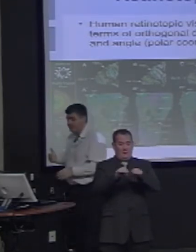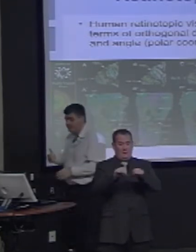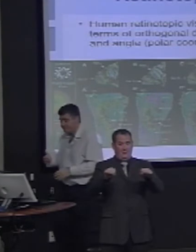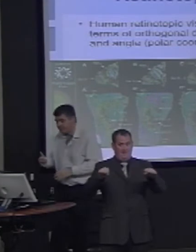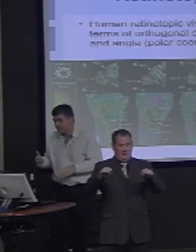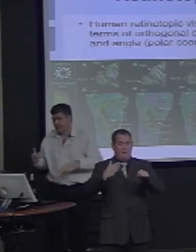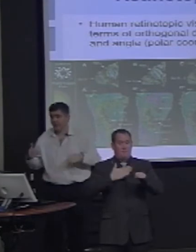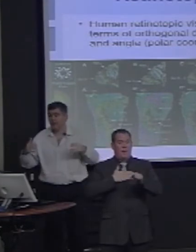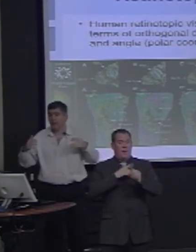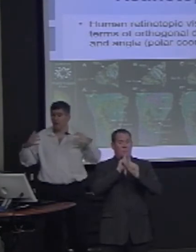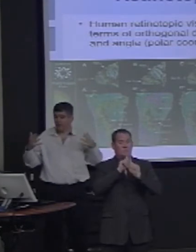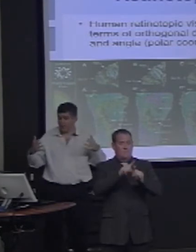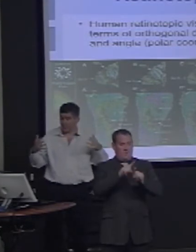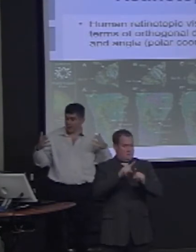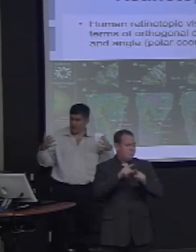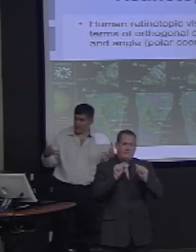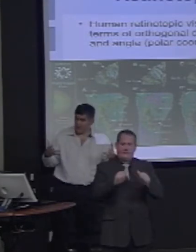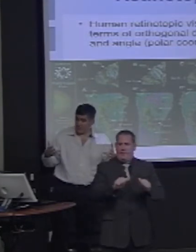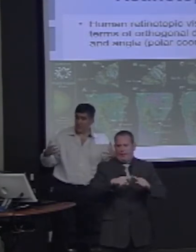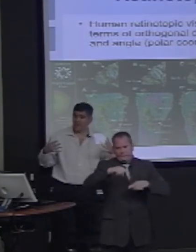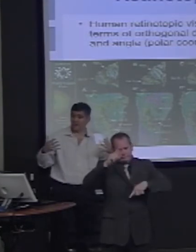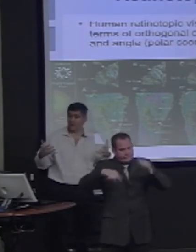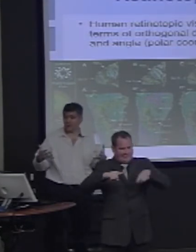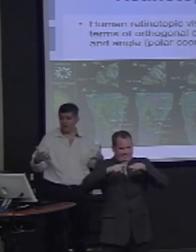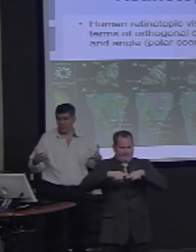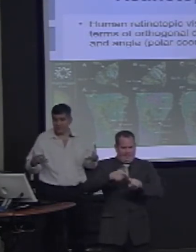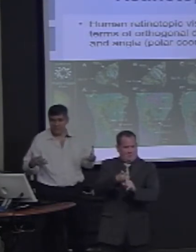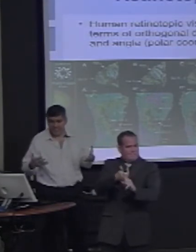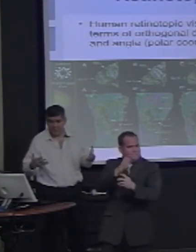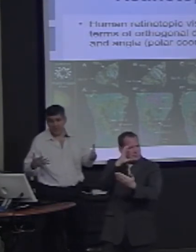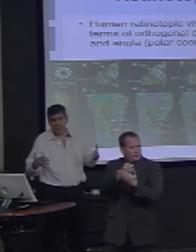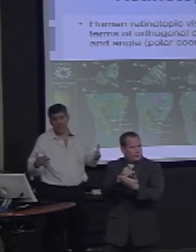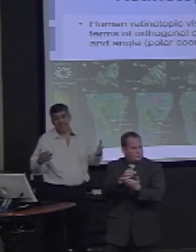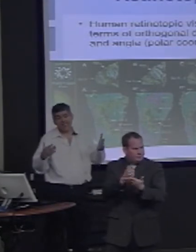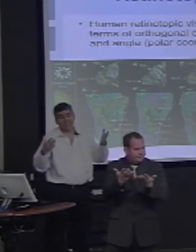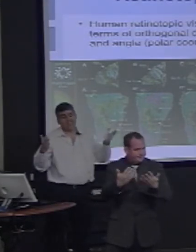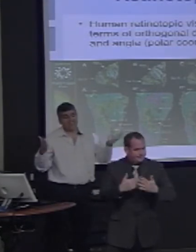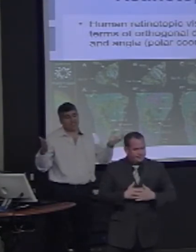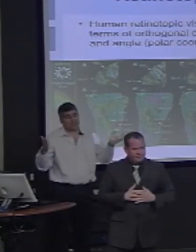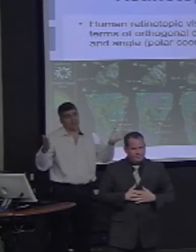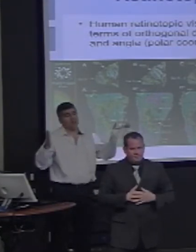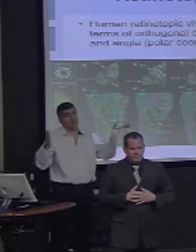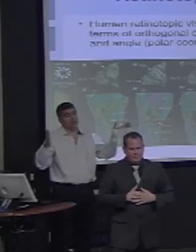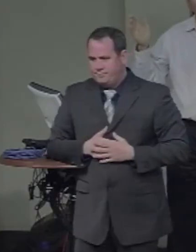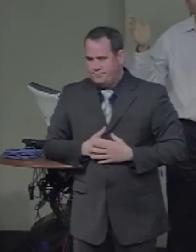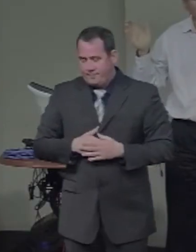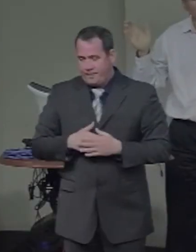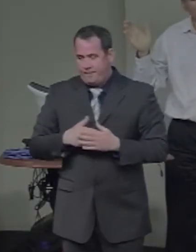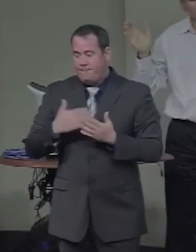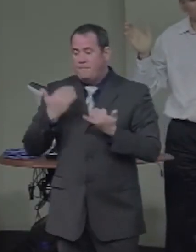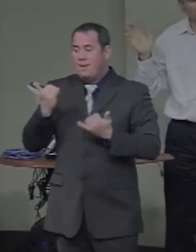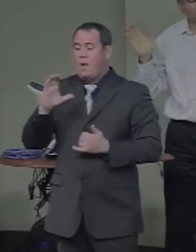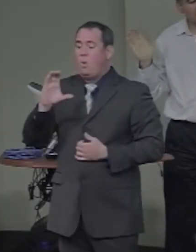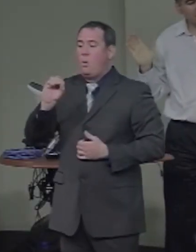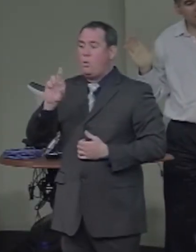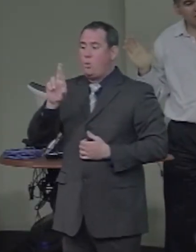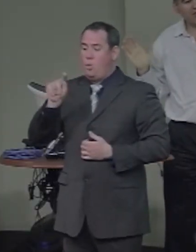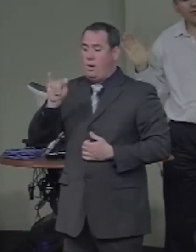one of the characteristics of cortical organization is this sort of